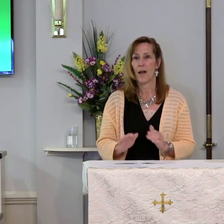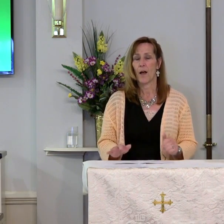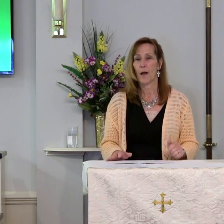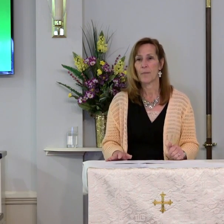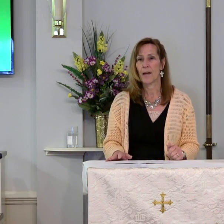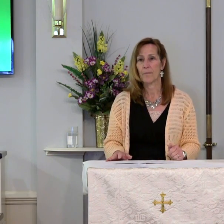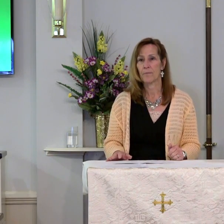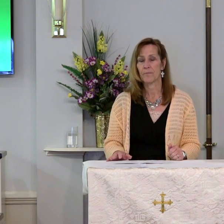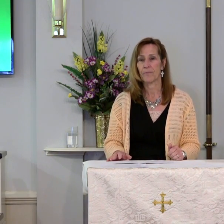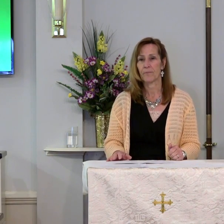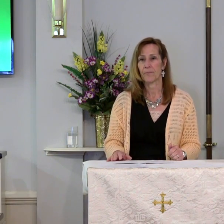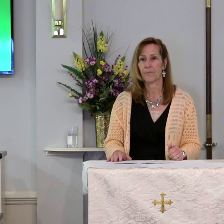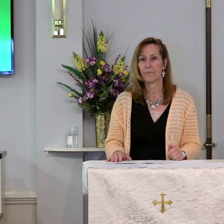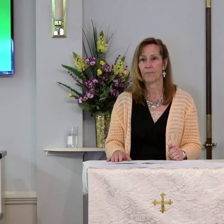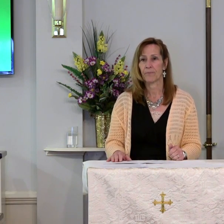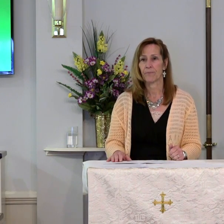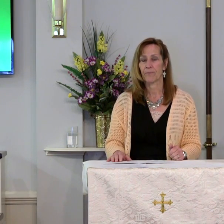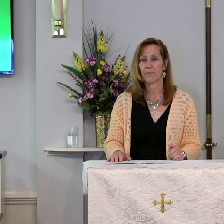Amen.